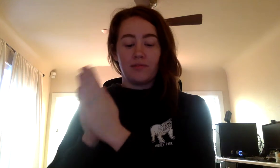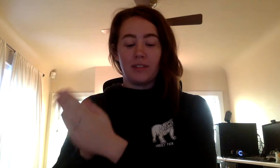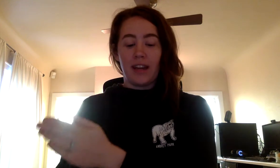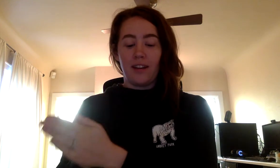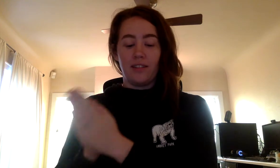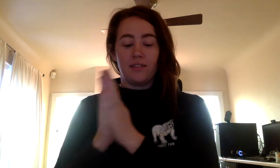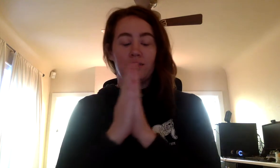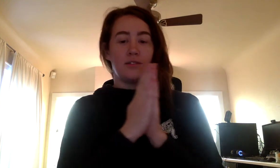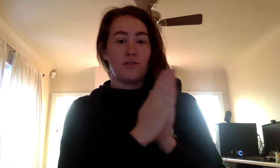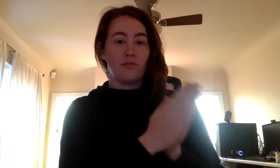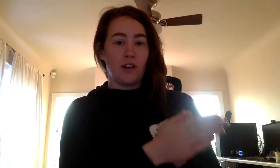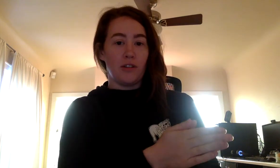rail, road.